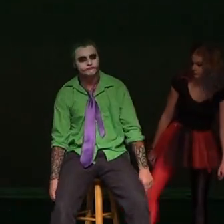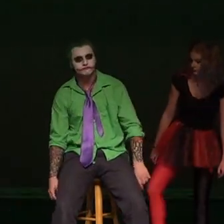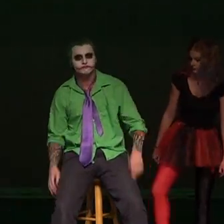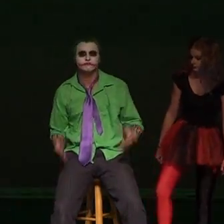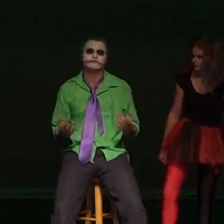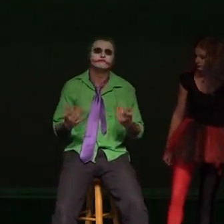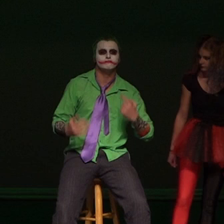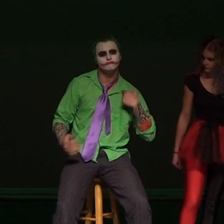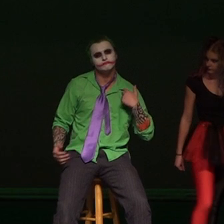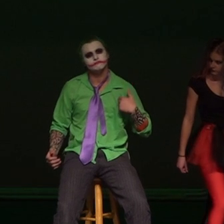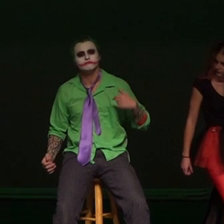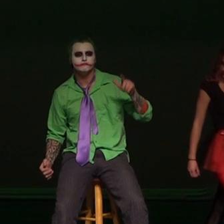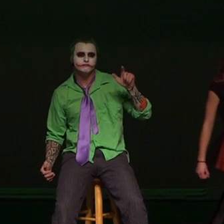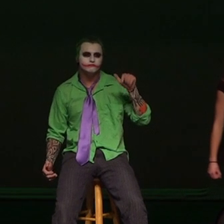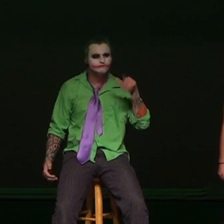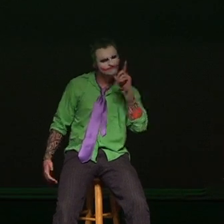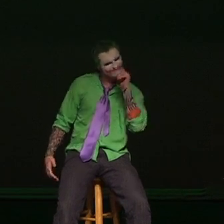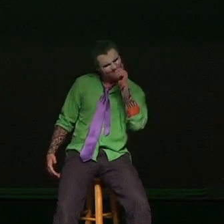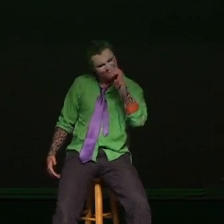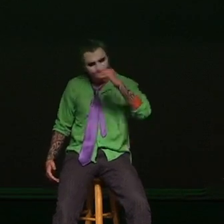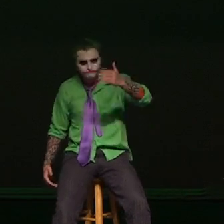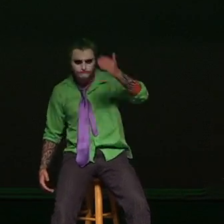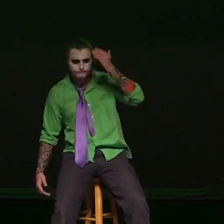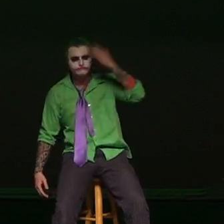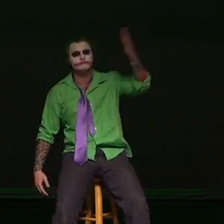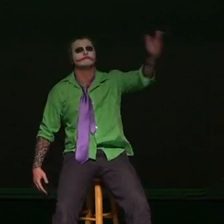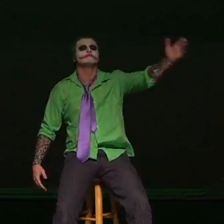Wait for them to ask you, will you know?